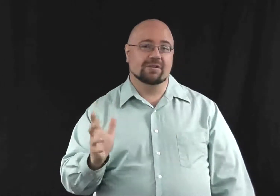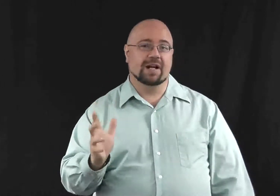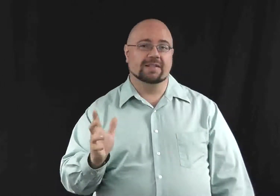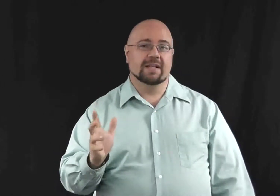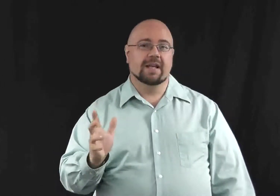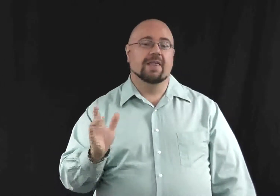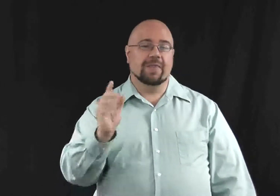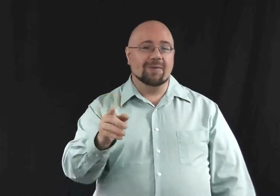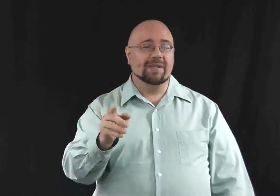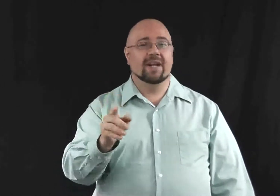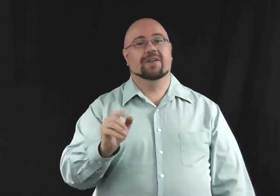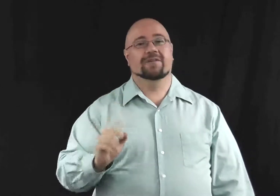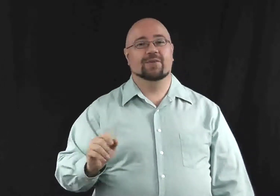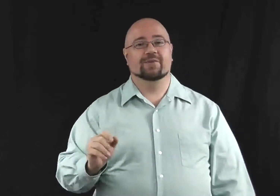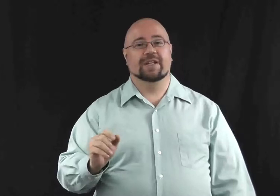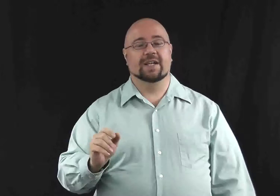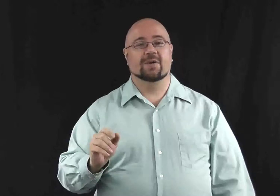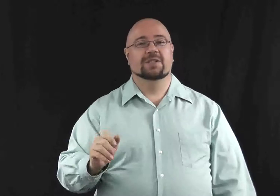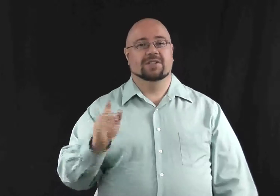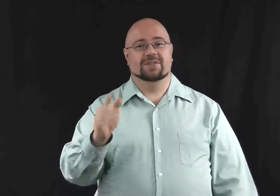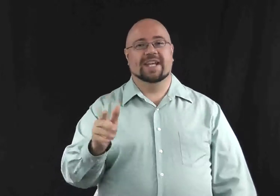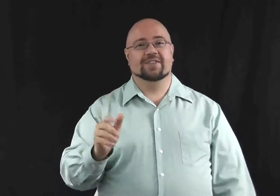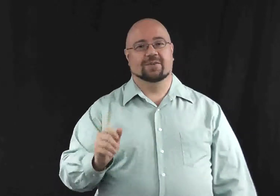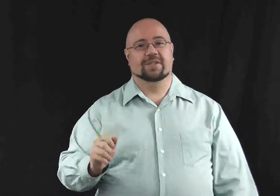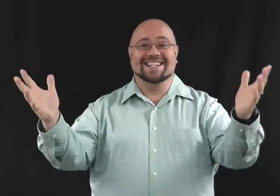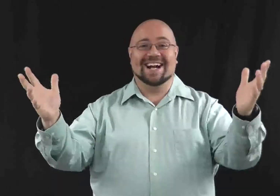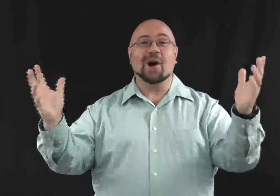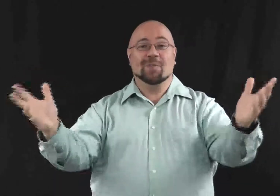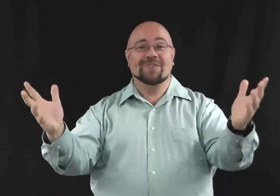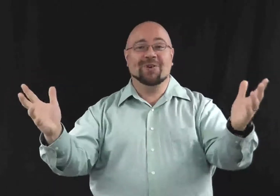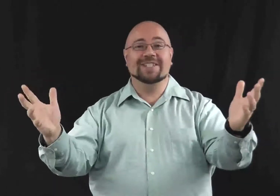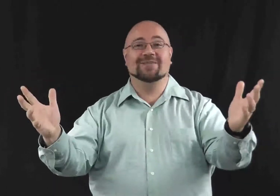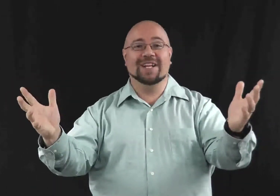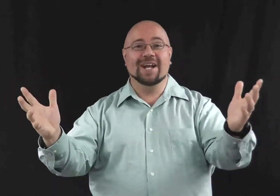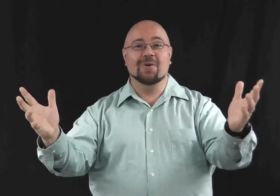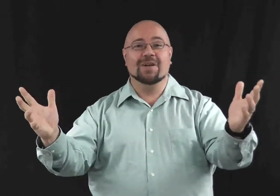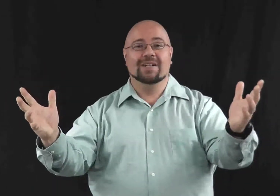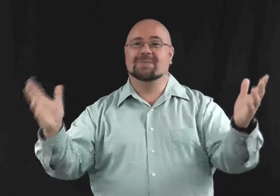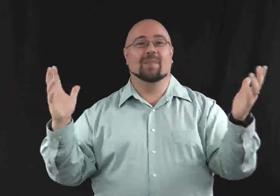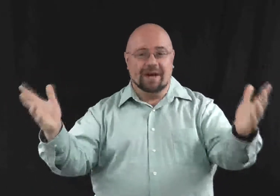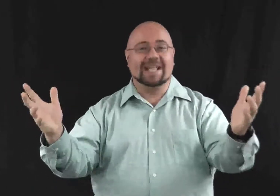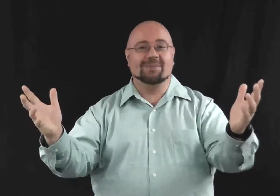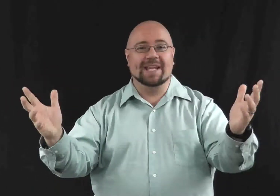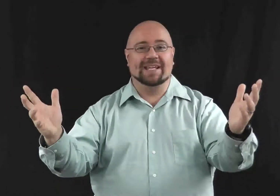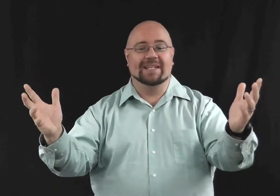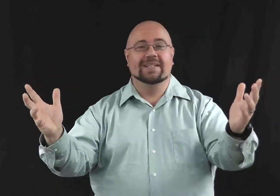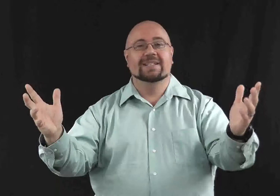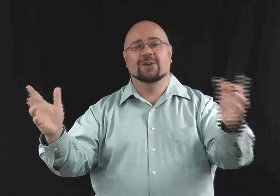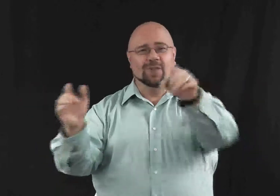that will be covered in a future video so stay tuned. I hope you've enjoyed this video, it's been a blast making it. So if you want to keep